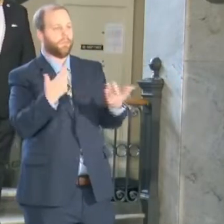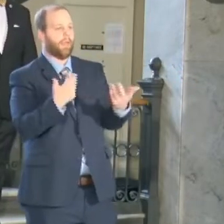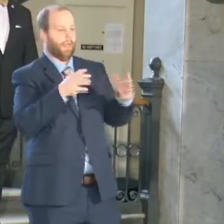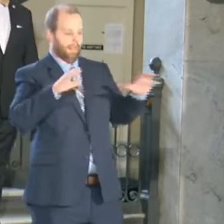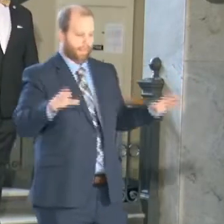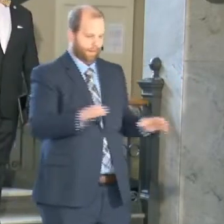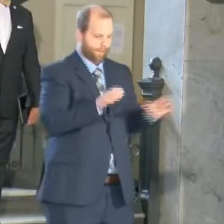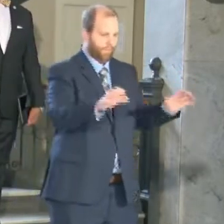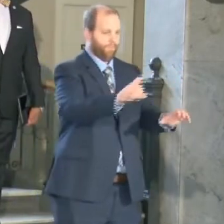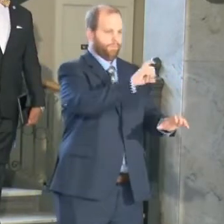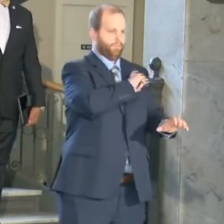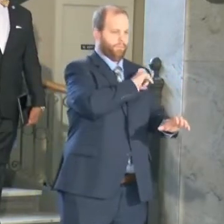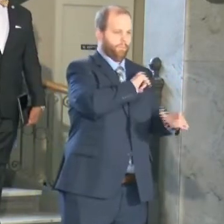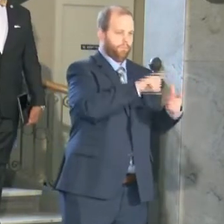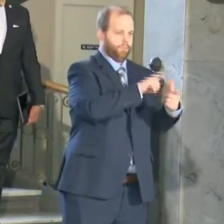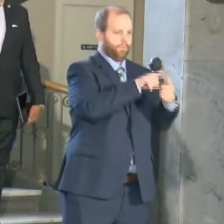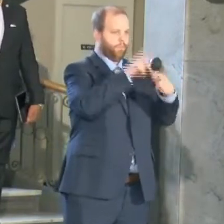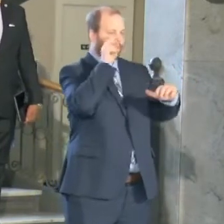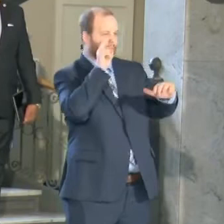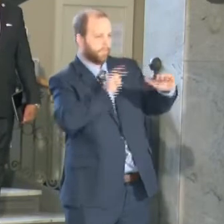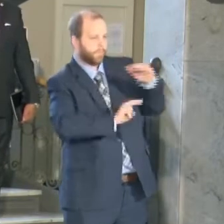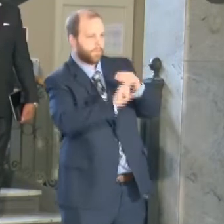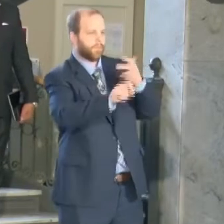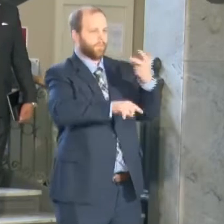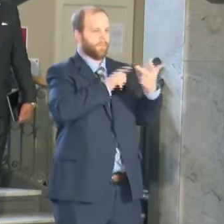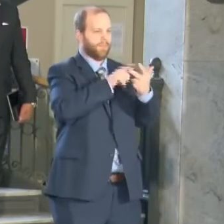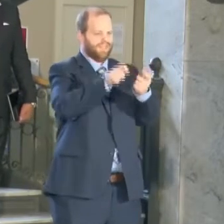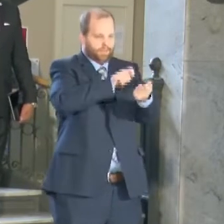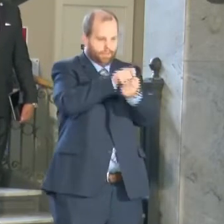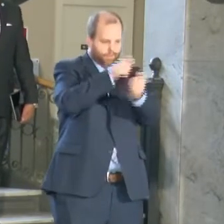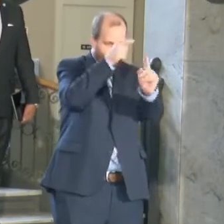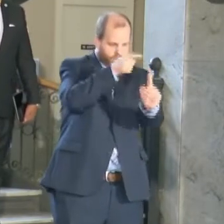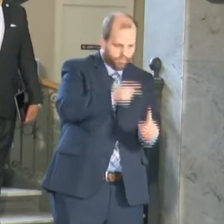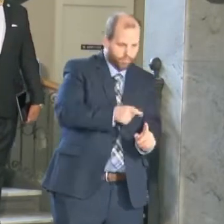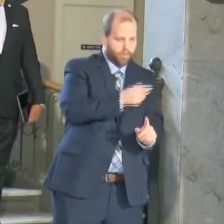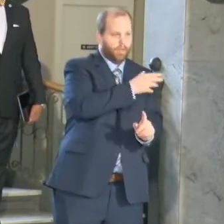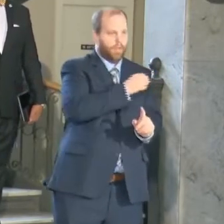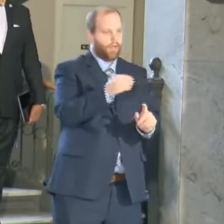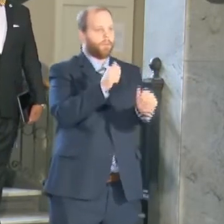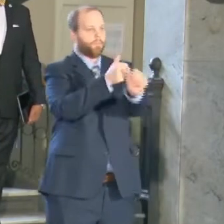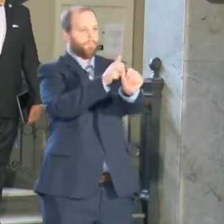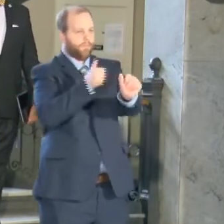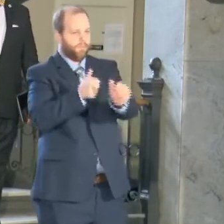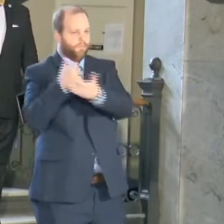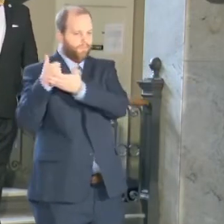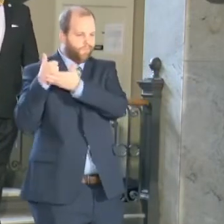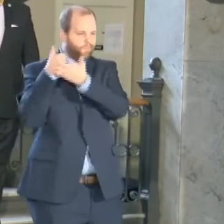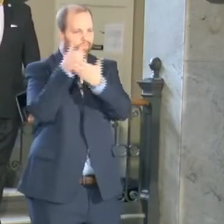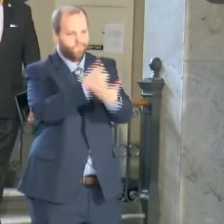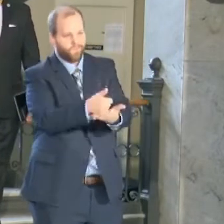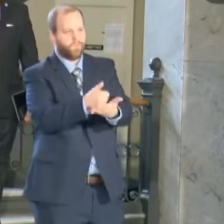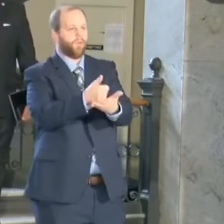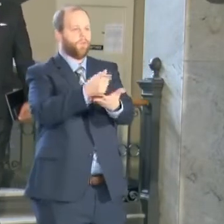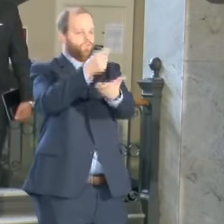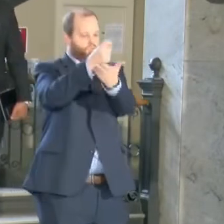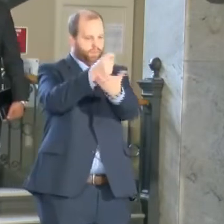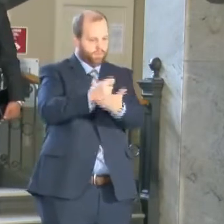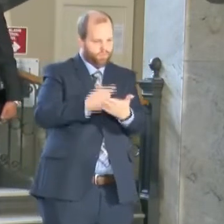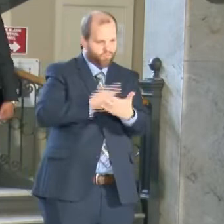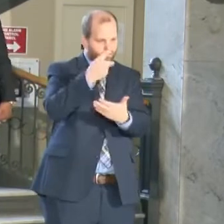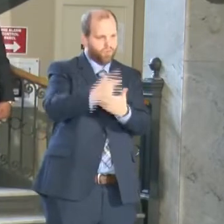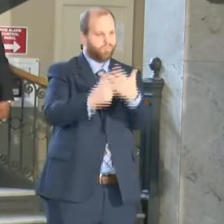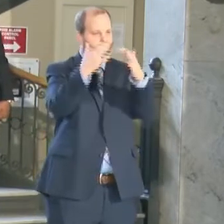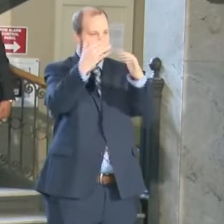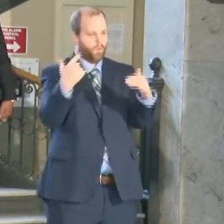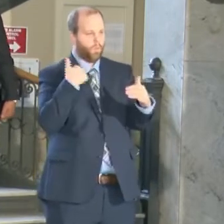targeted patrols, increased presence, directed patrols, but also prevention intervention treatment programs where we're